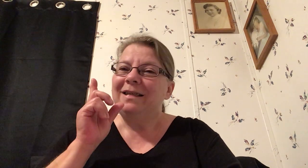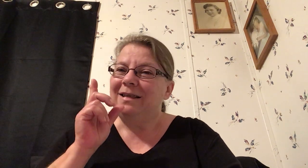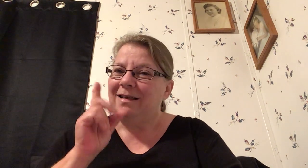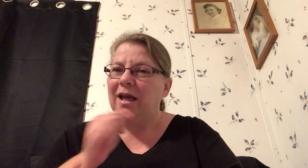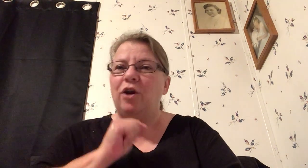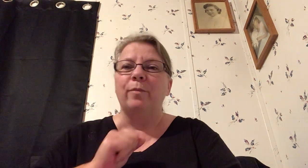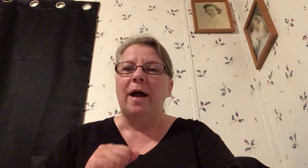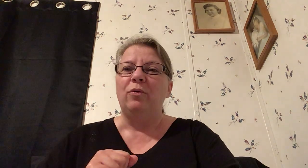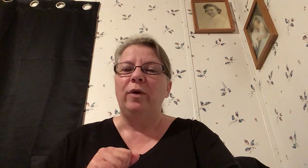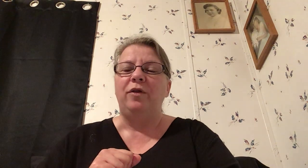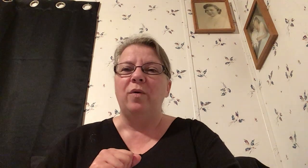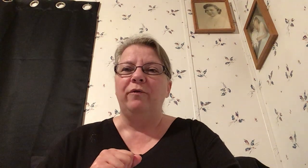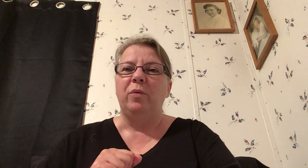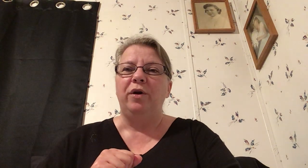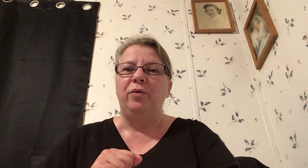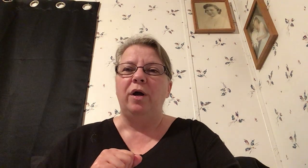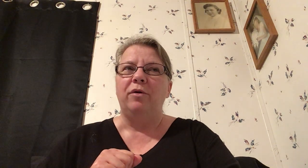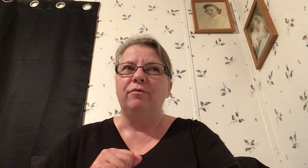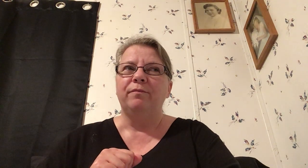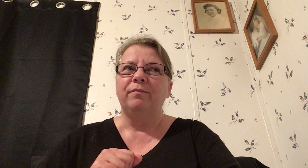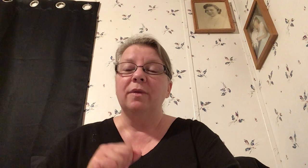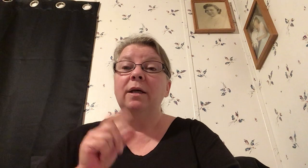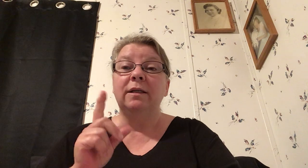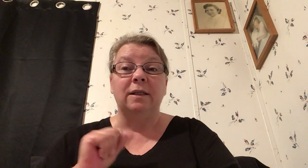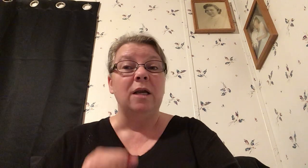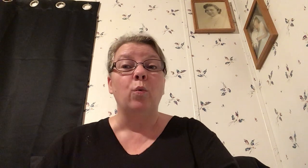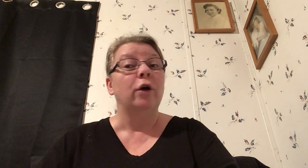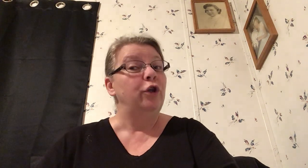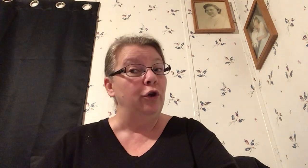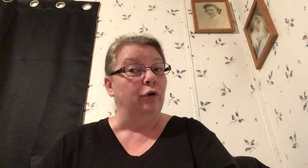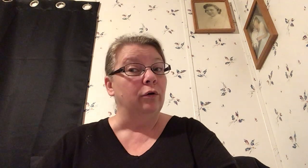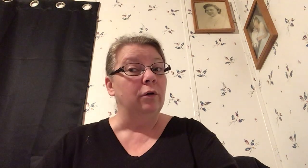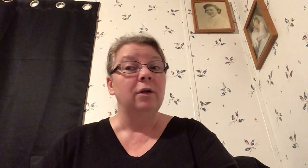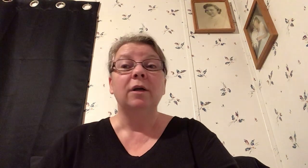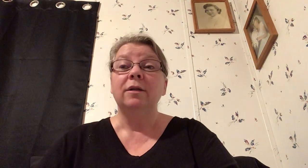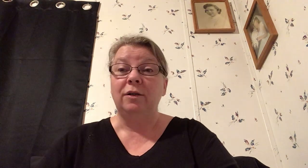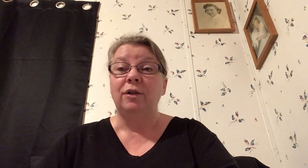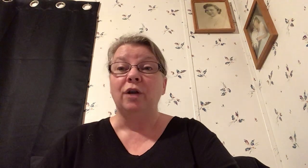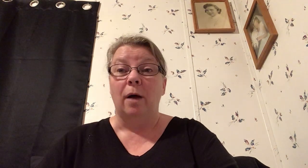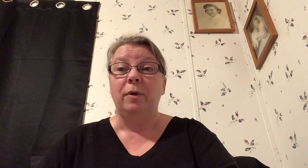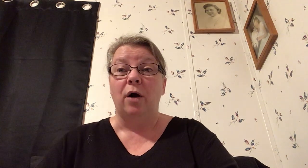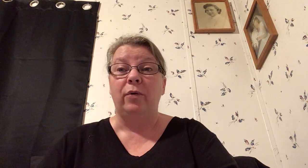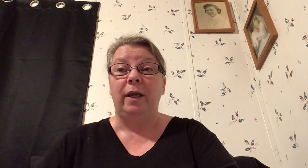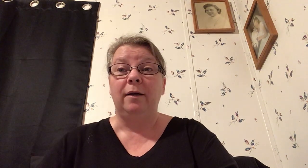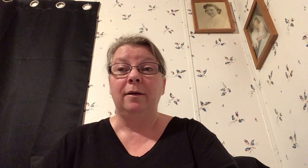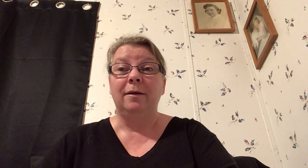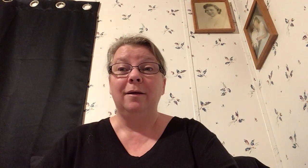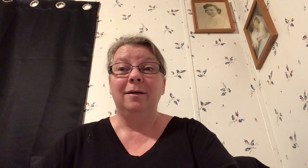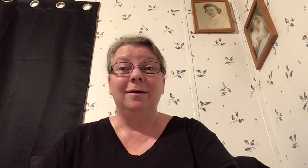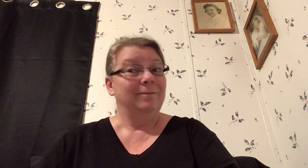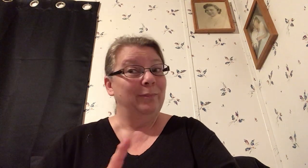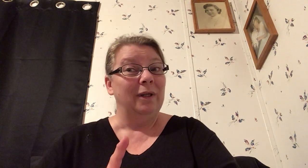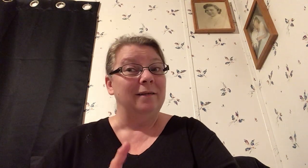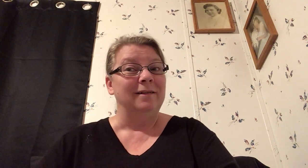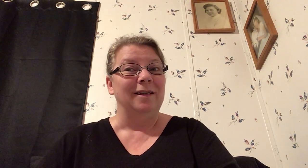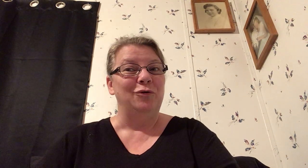take your Bible with you everywhere you go see where you'll stop going places that you